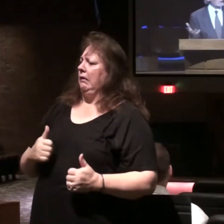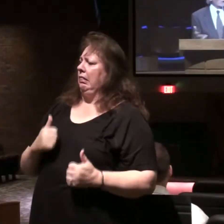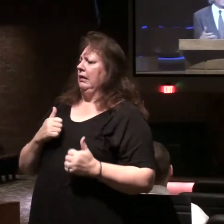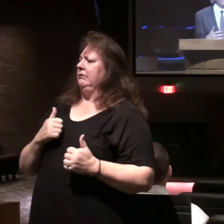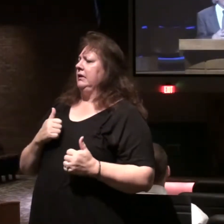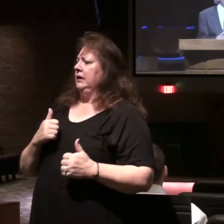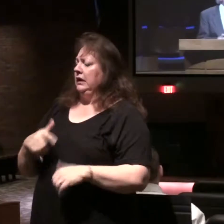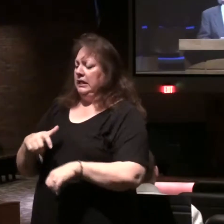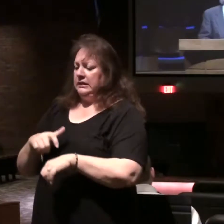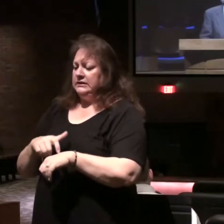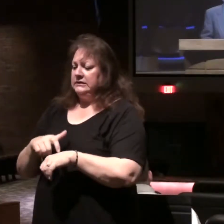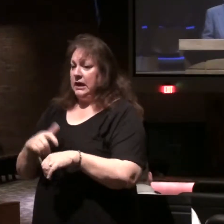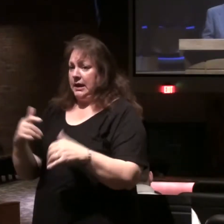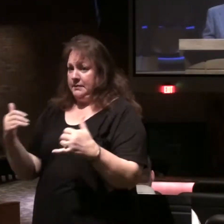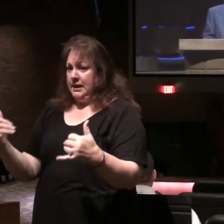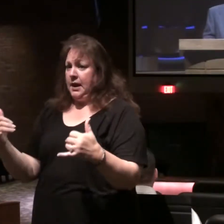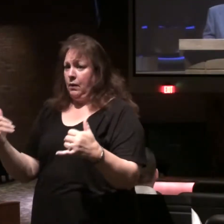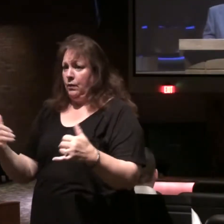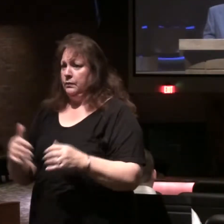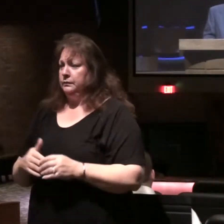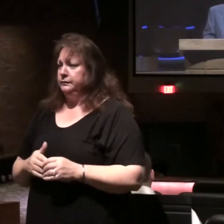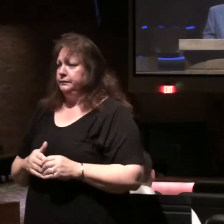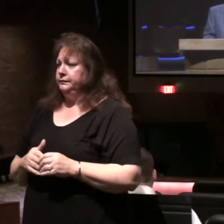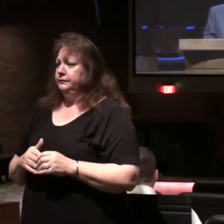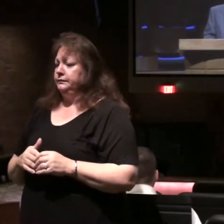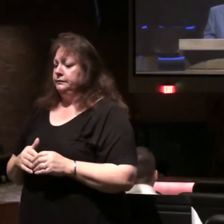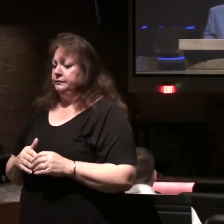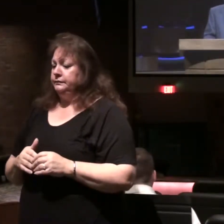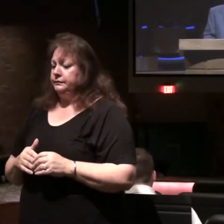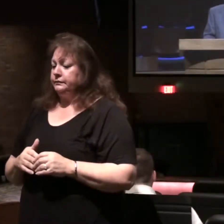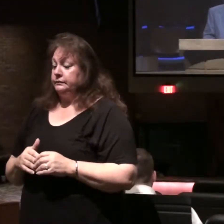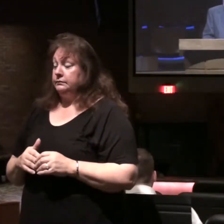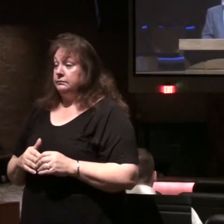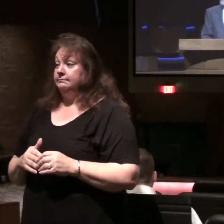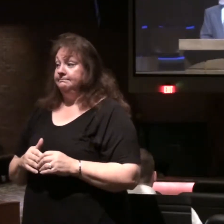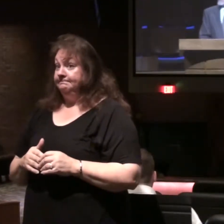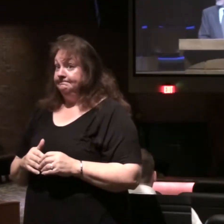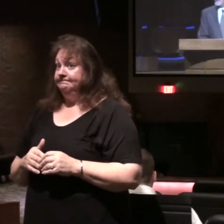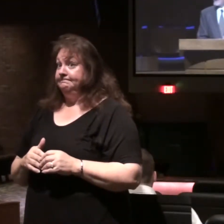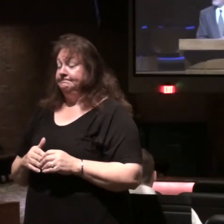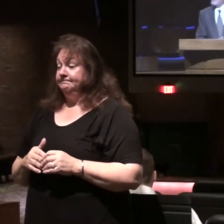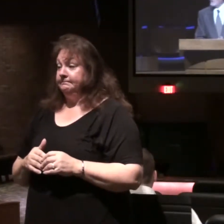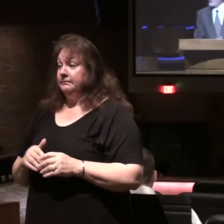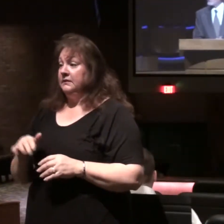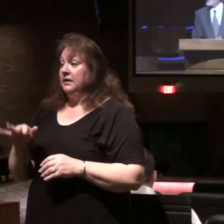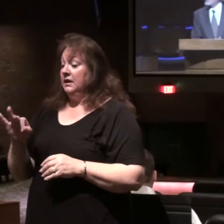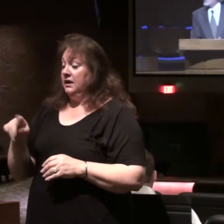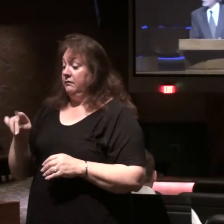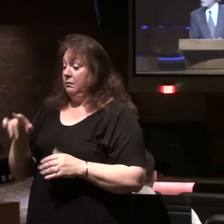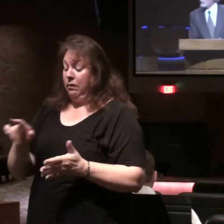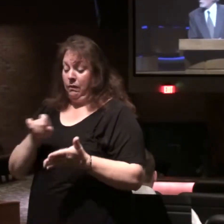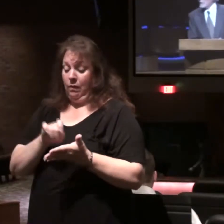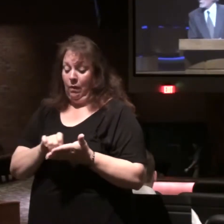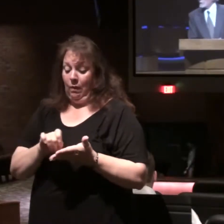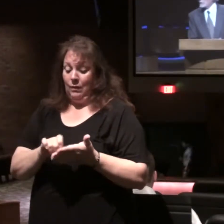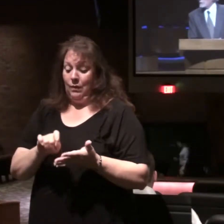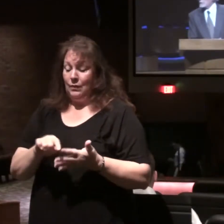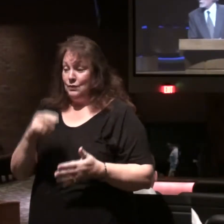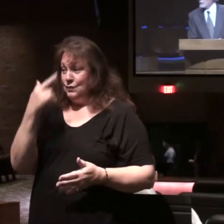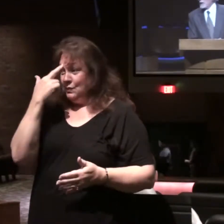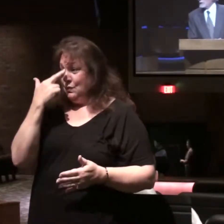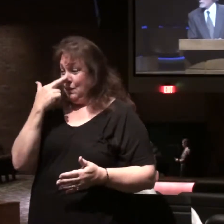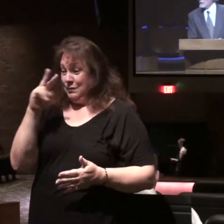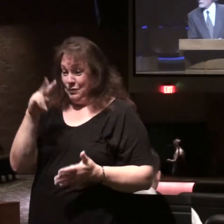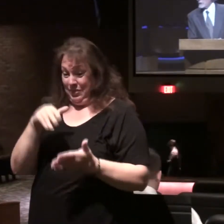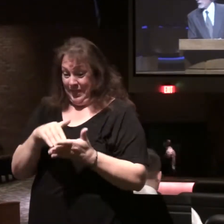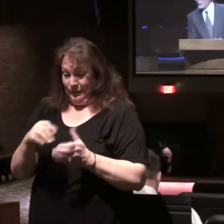in the preliminary times. And certainly, if Paul wrote to the Romans almost